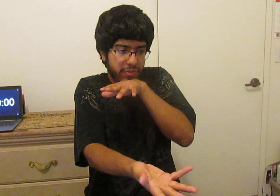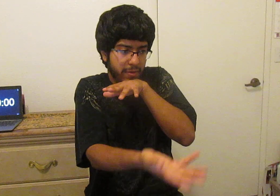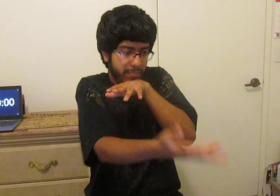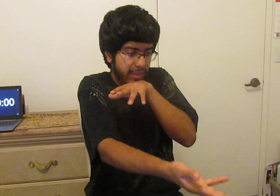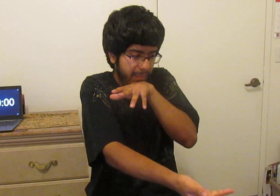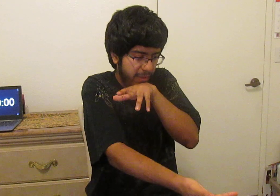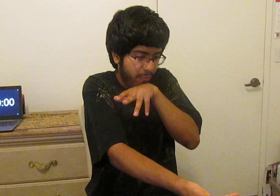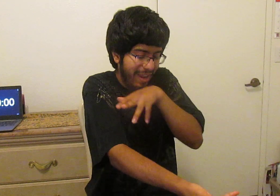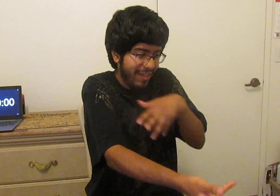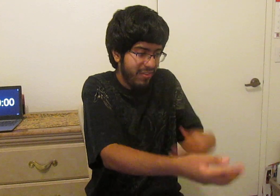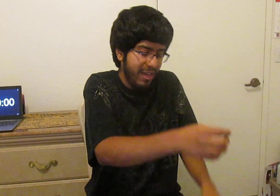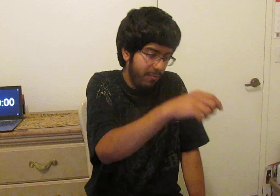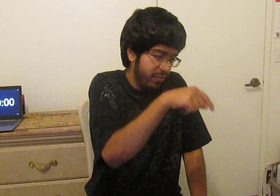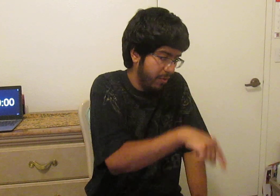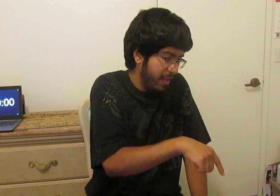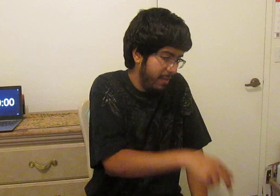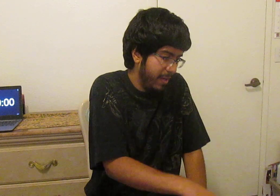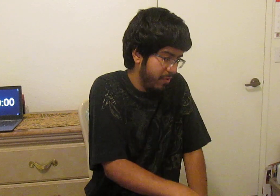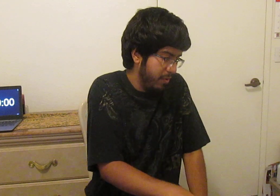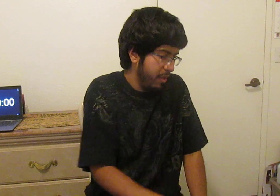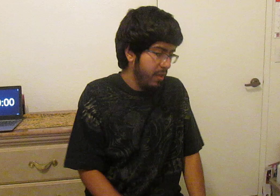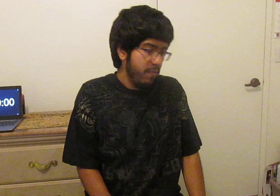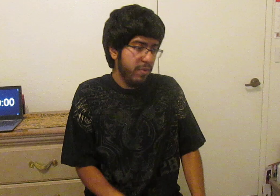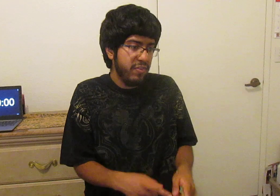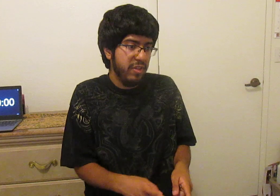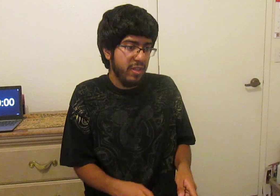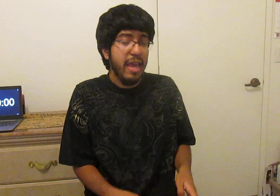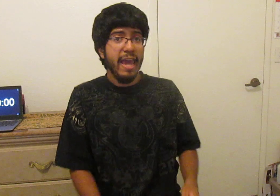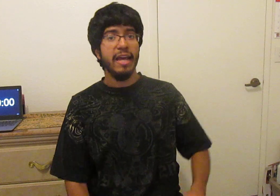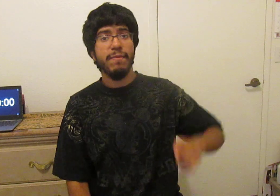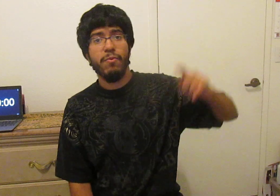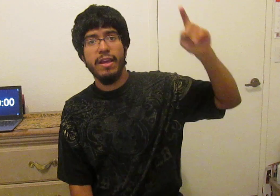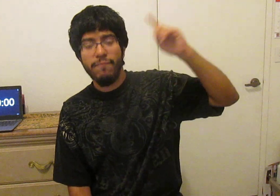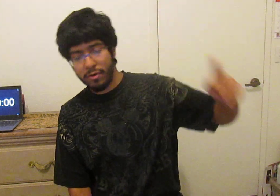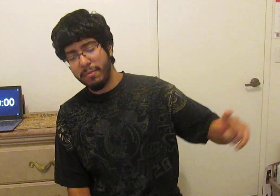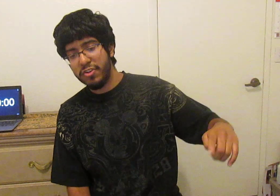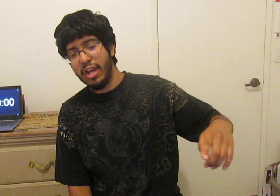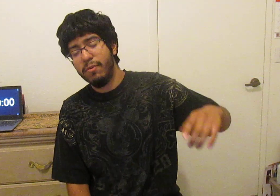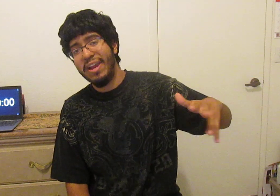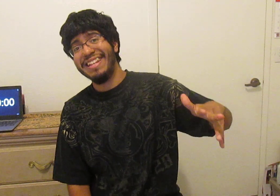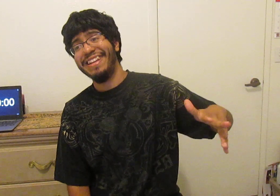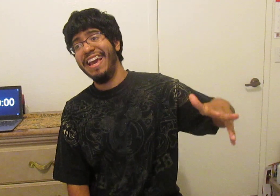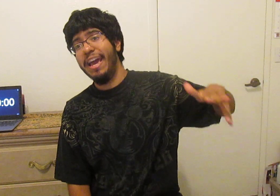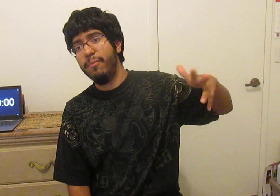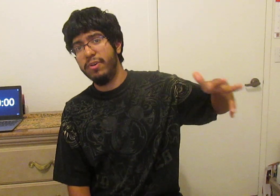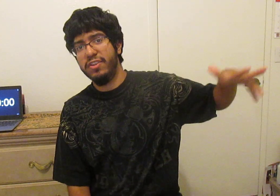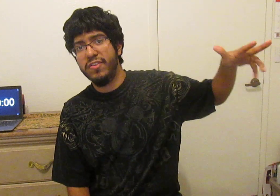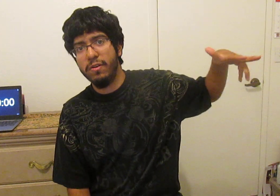complete me reacting to every single anime episode for this season and I even read and for good to mention I even reacted to every single